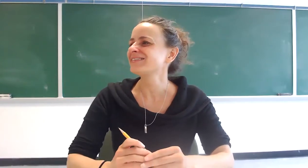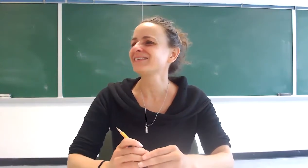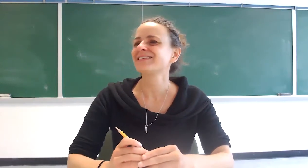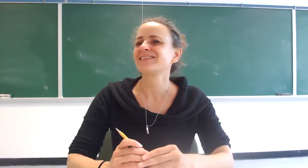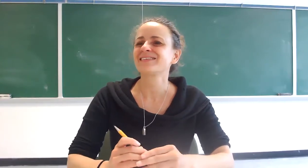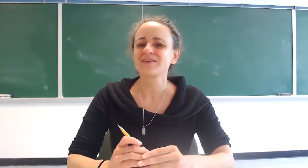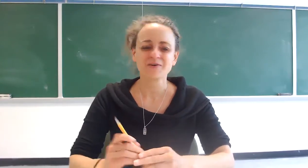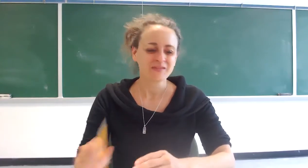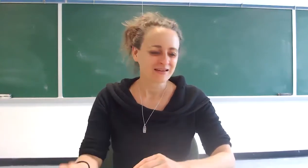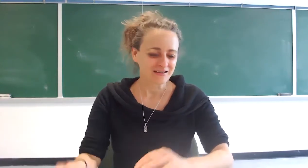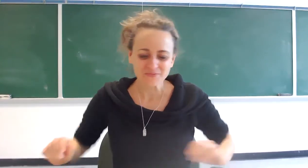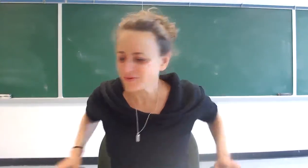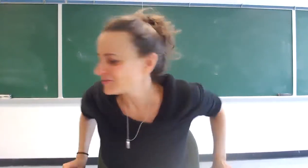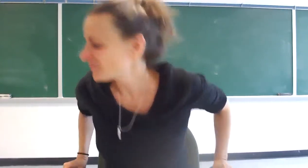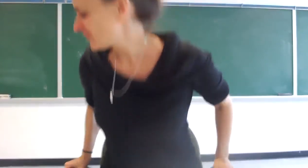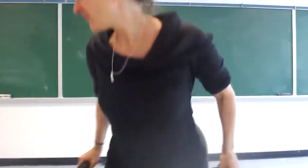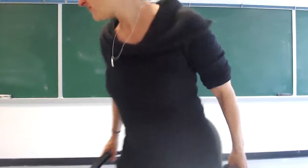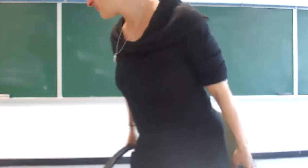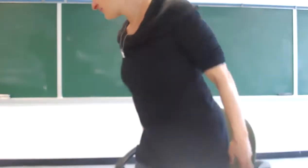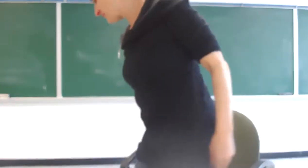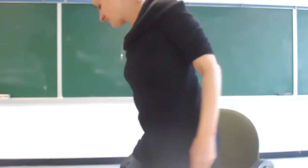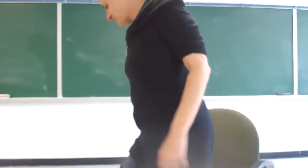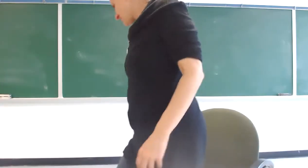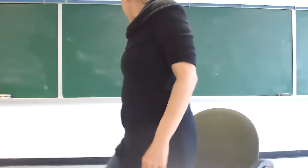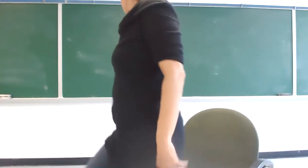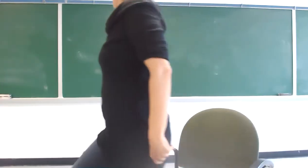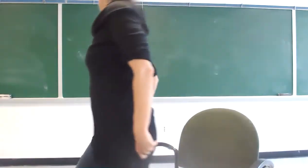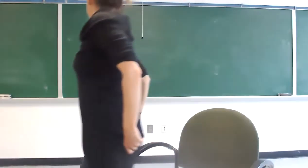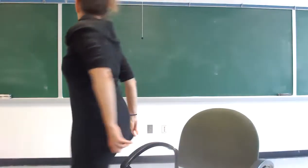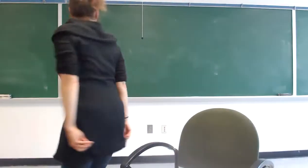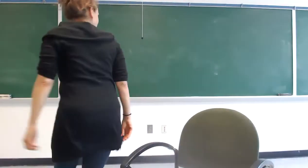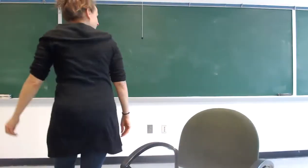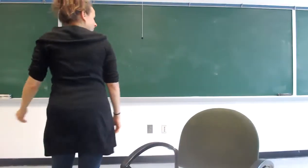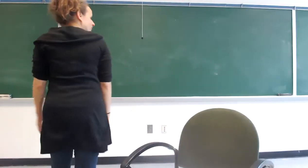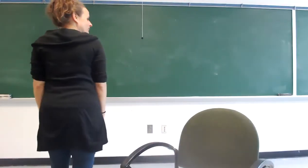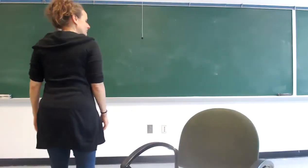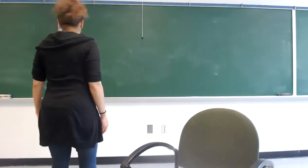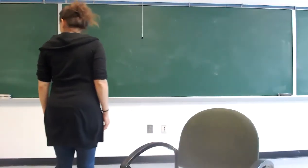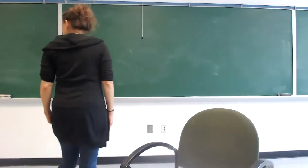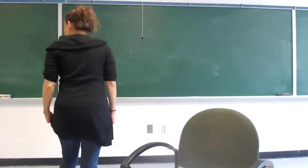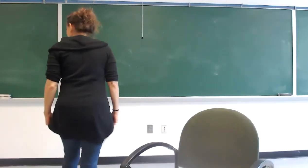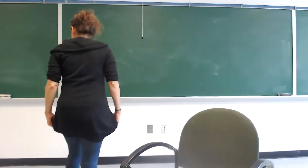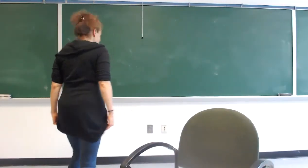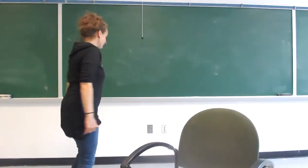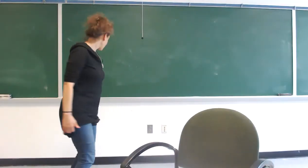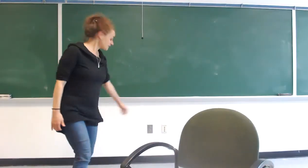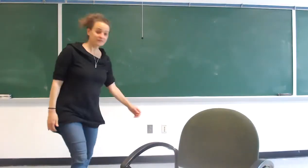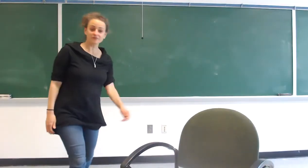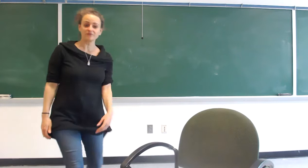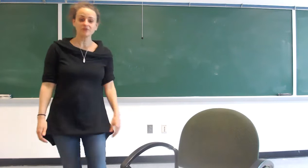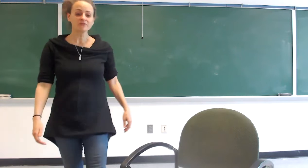so i'll put on the board the numbers so of course there's no shot um all right so you're on own